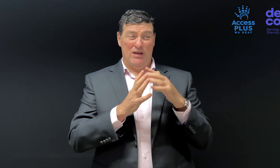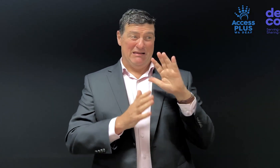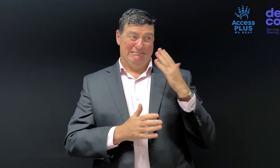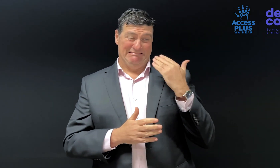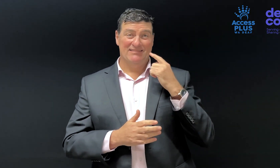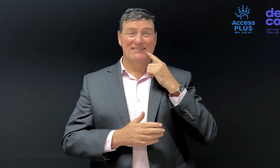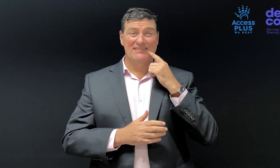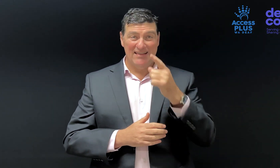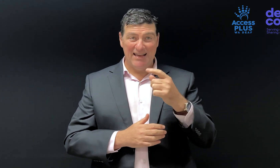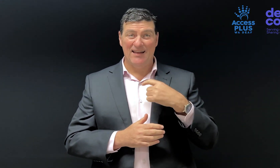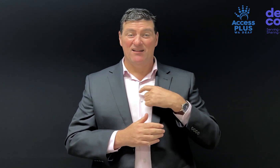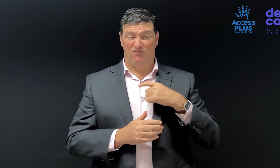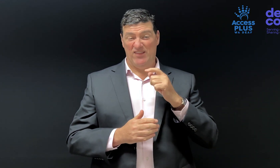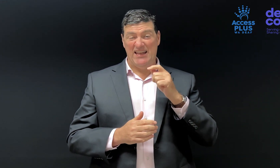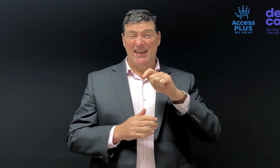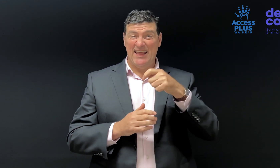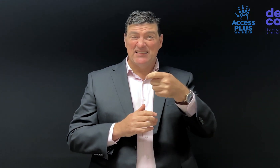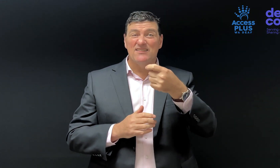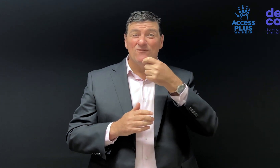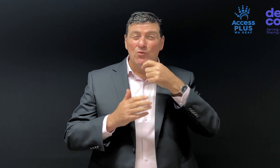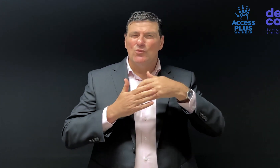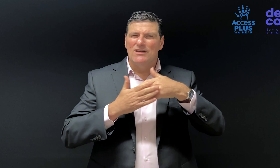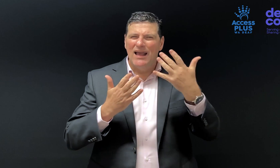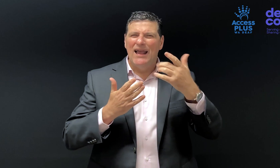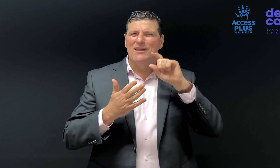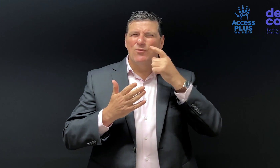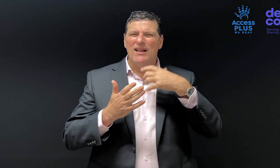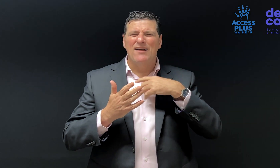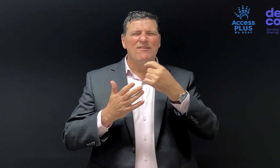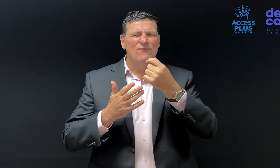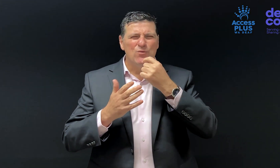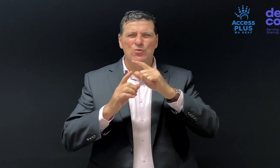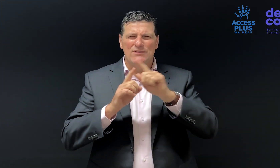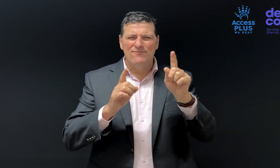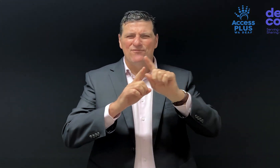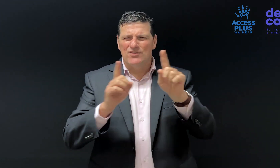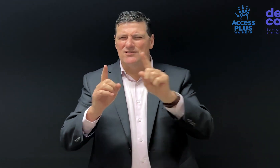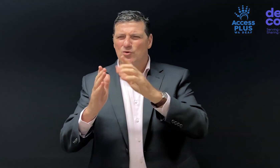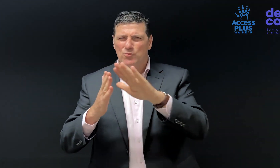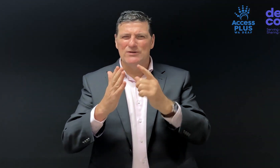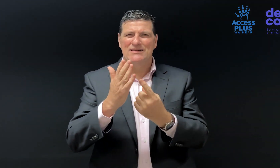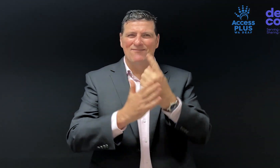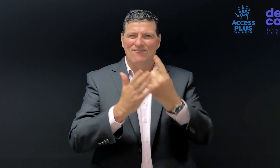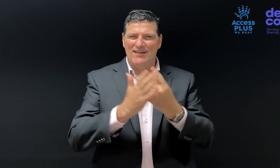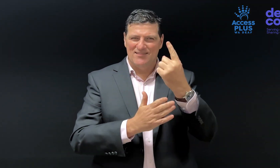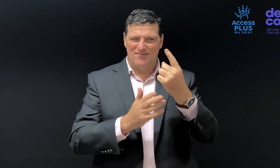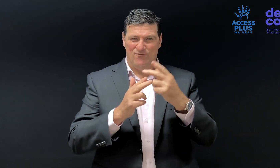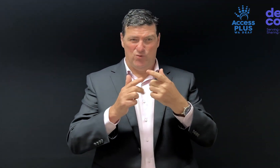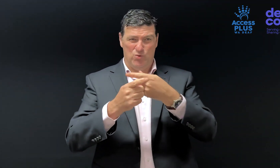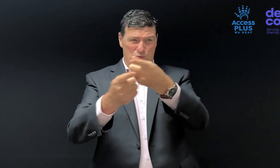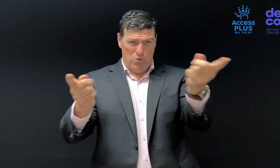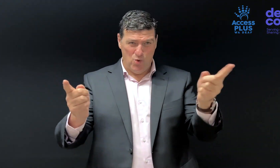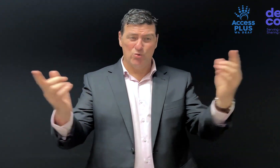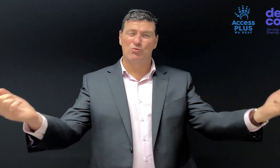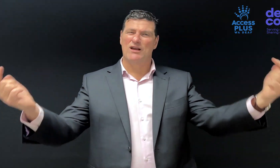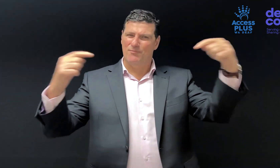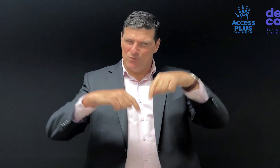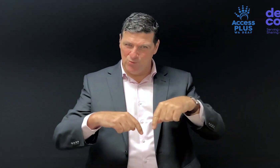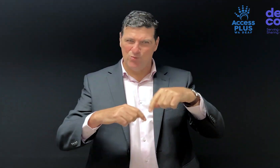Gary just mentioned to you all over the next few days, we're going to have some community events for you to be able